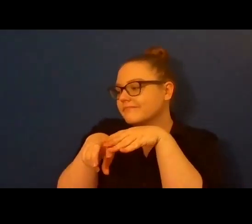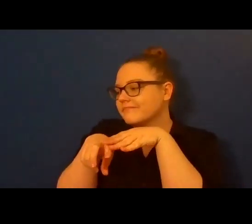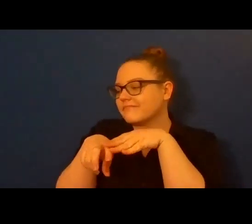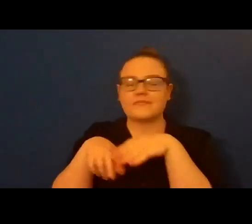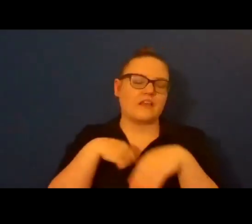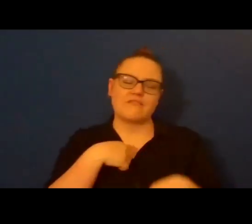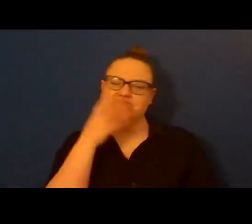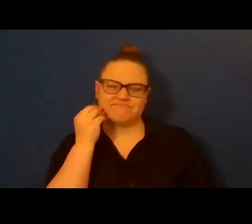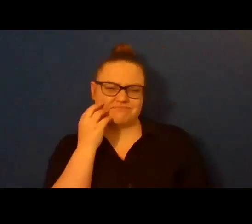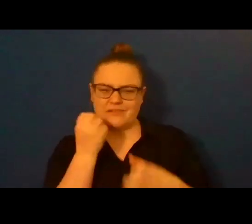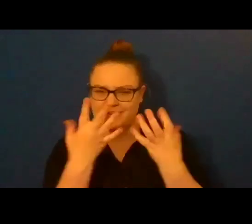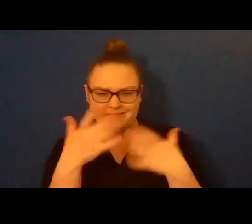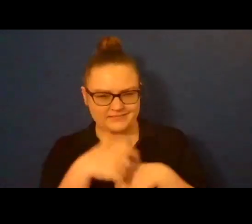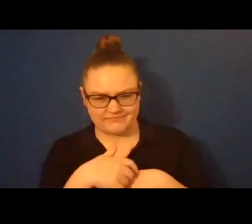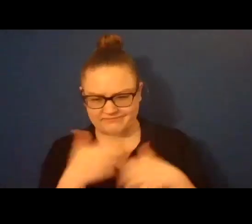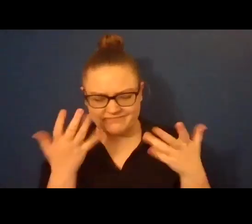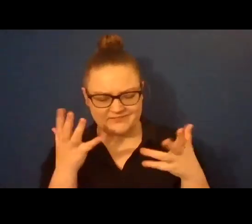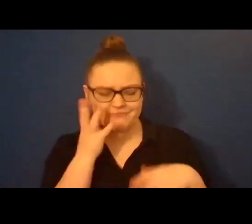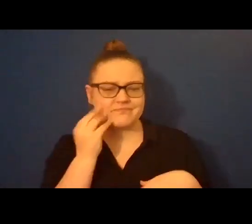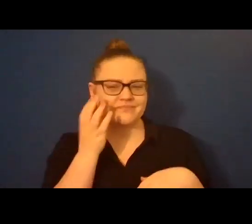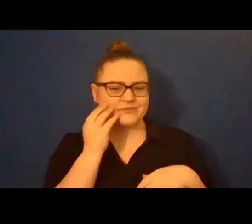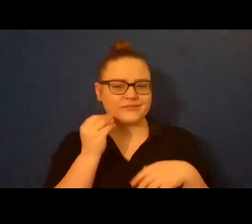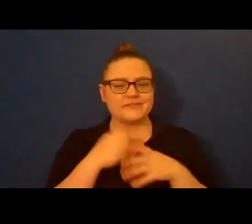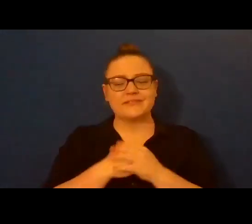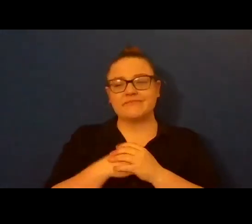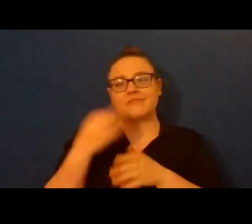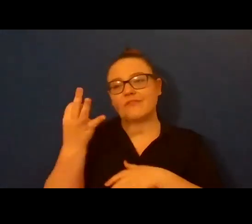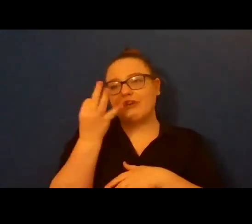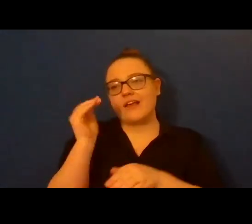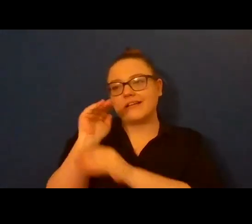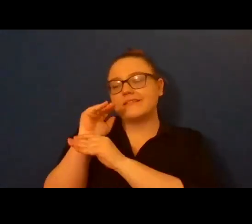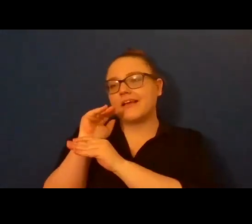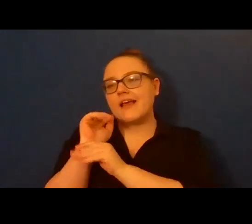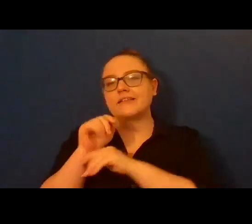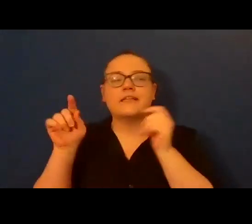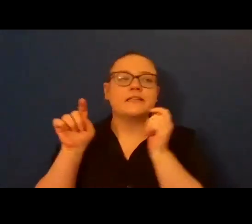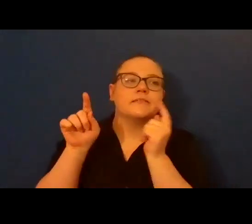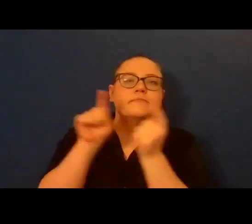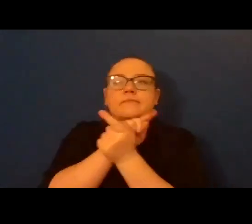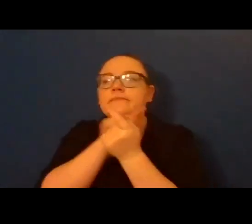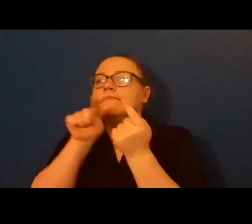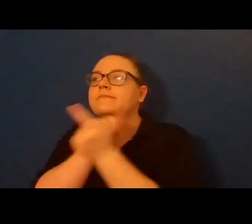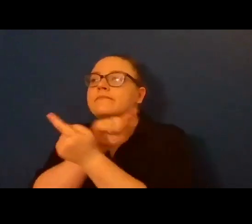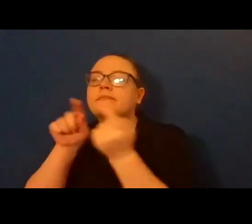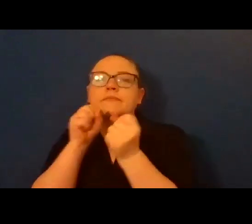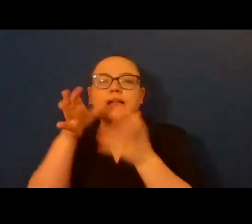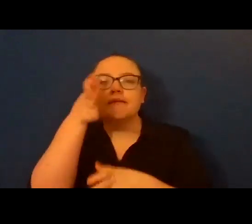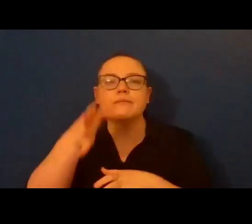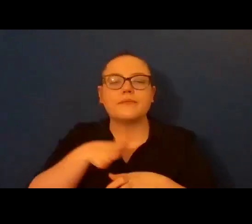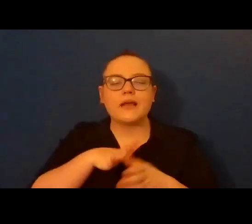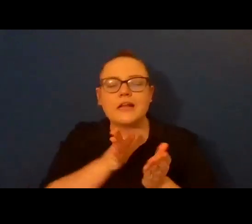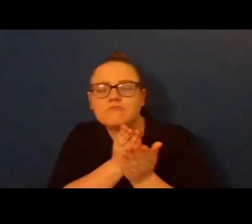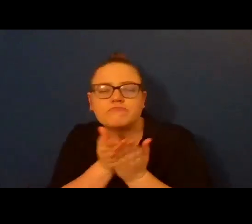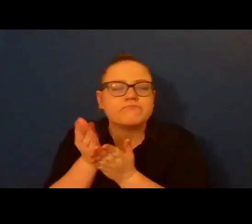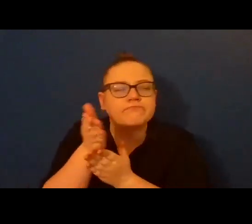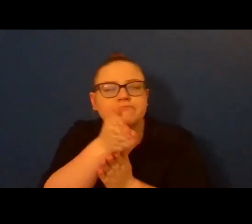times before. All those Friday nights spent following Ciri's voice across Northeast Ohio, spider webbing down back roads and alleyways